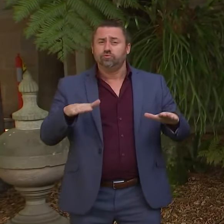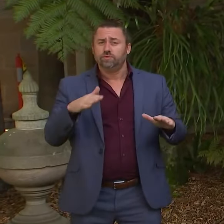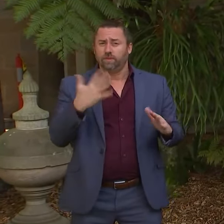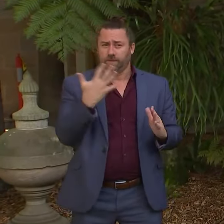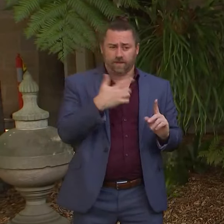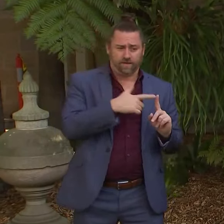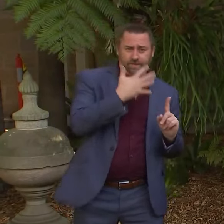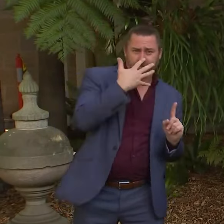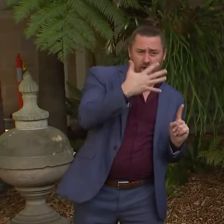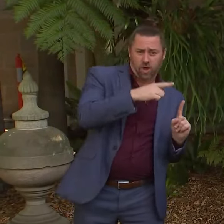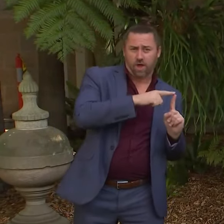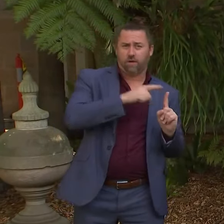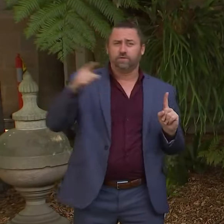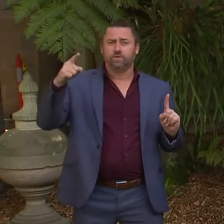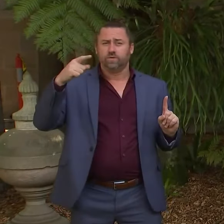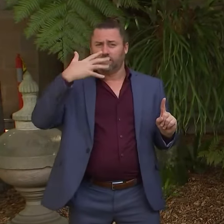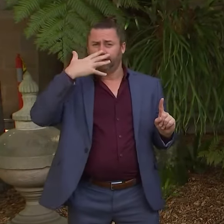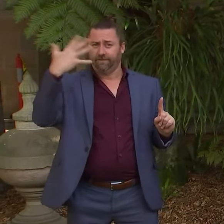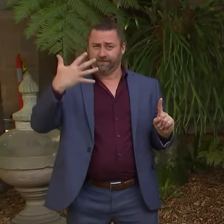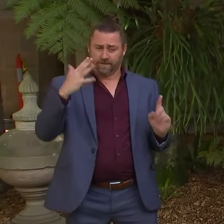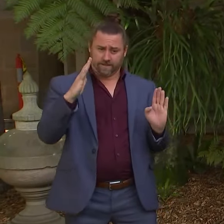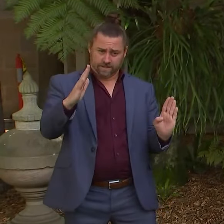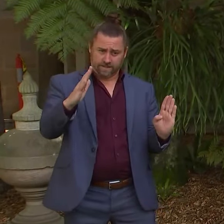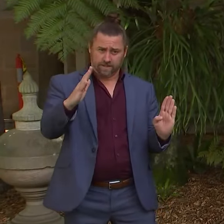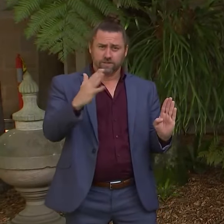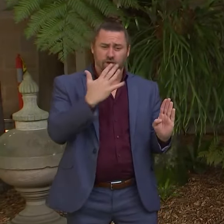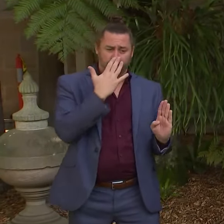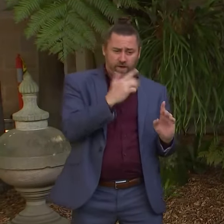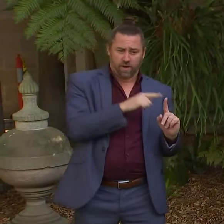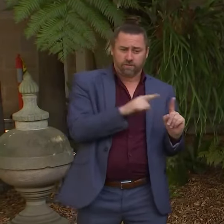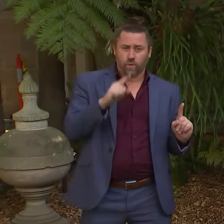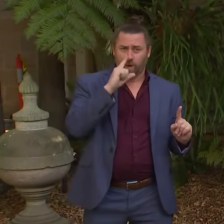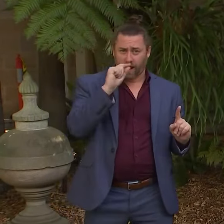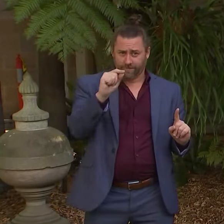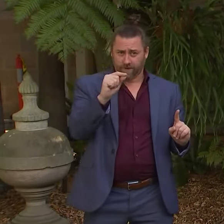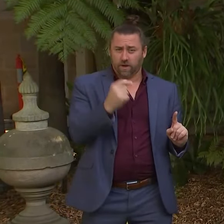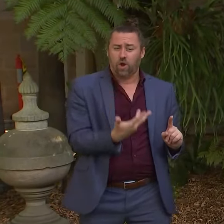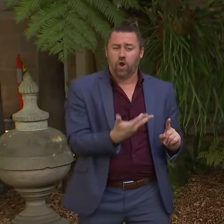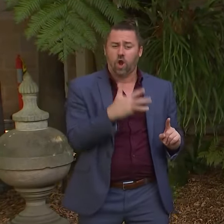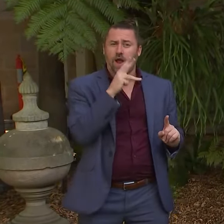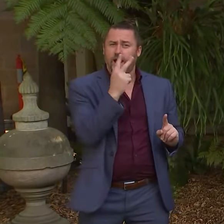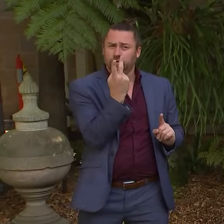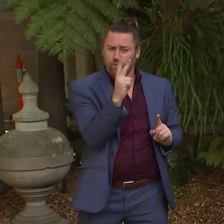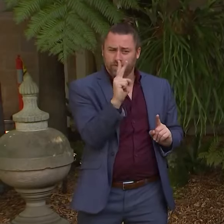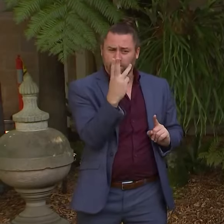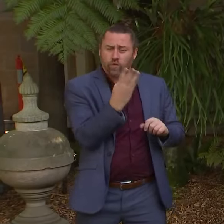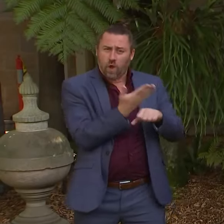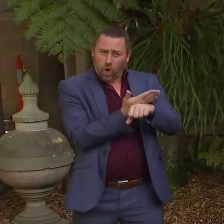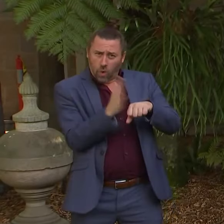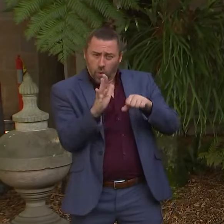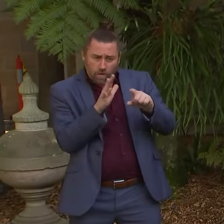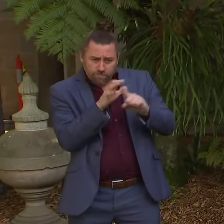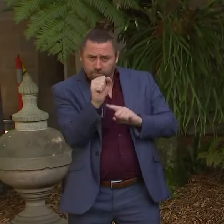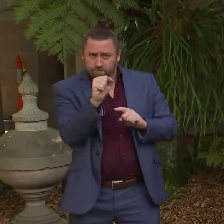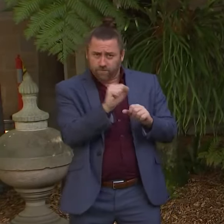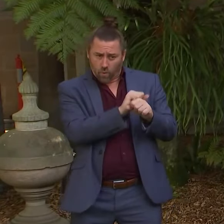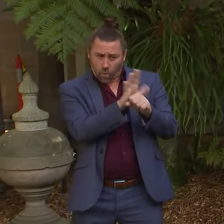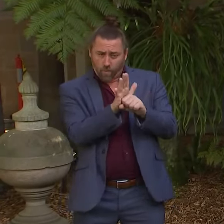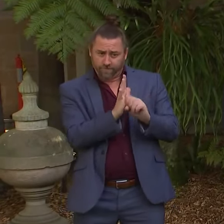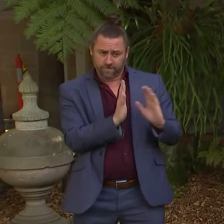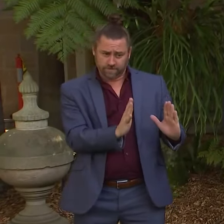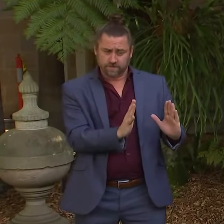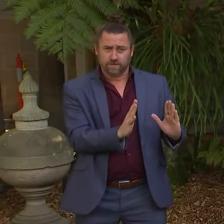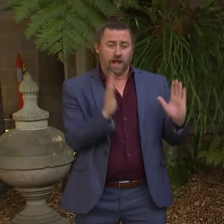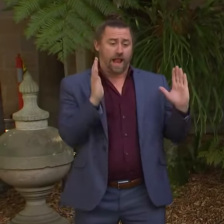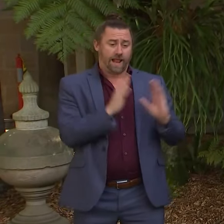our age groups of 5 to 15. Our 5 to 11 year olds we've had 923 new cases reported. That's a